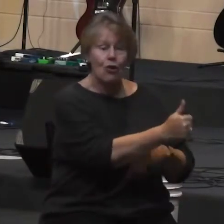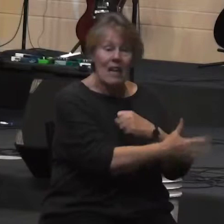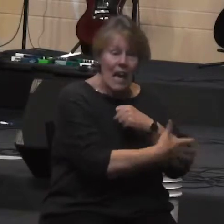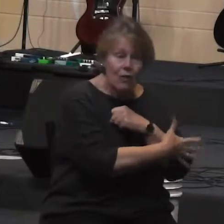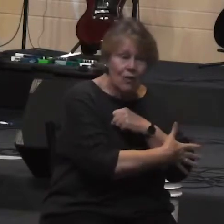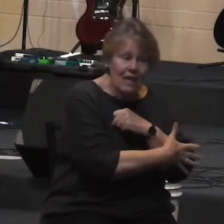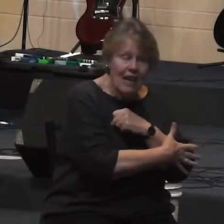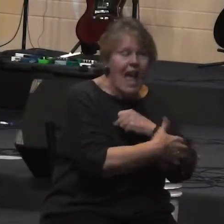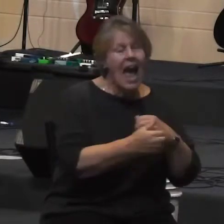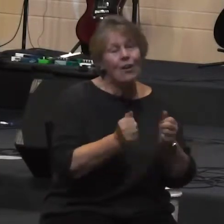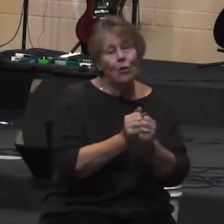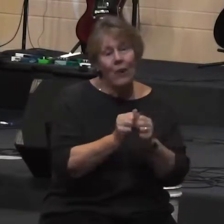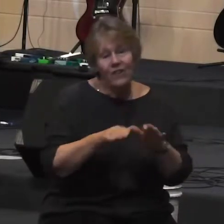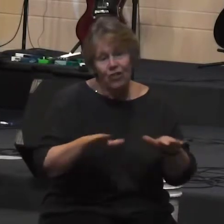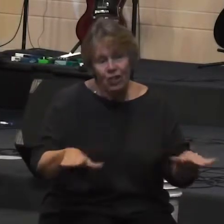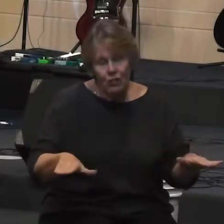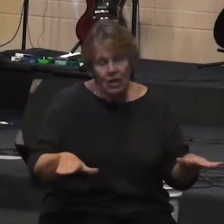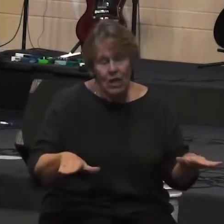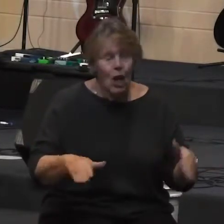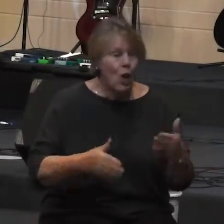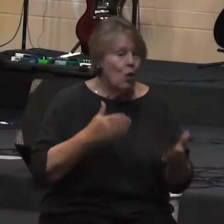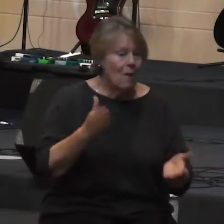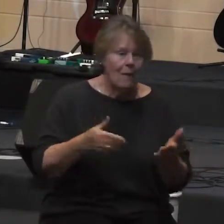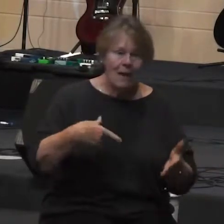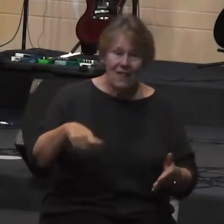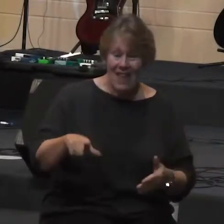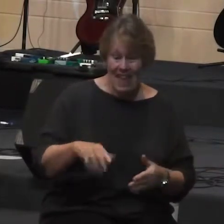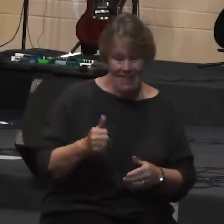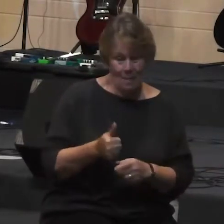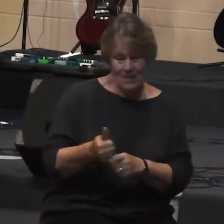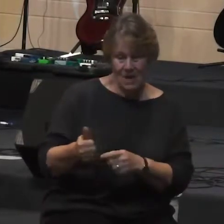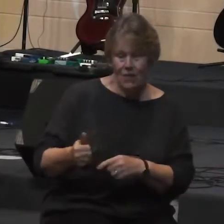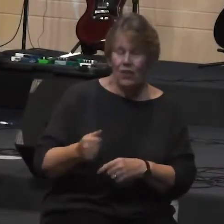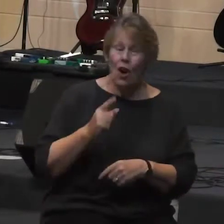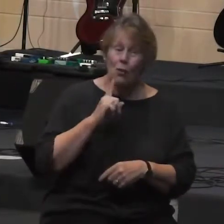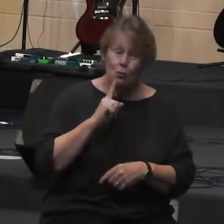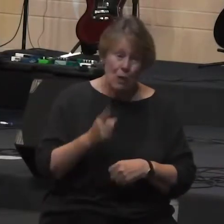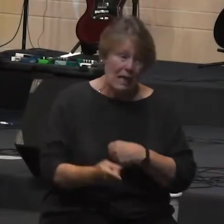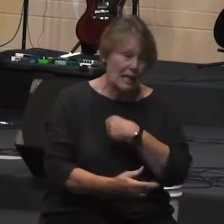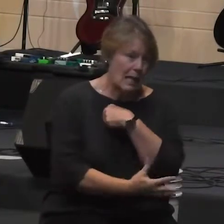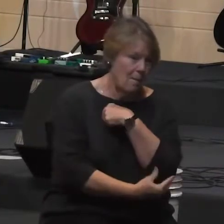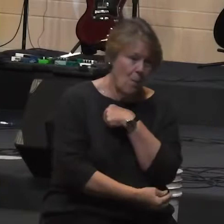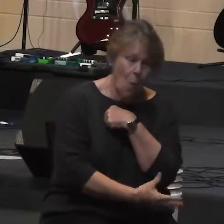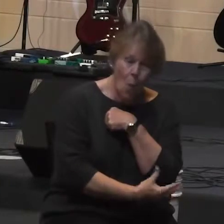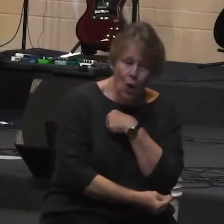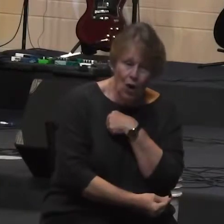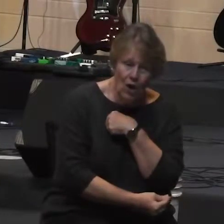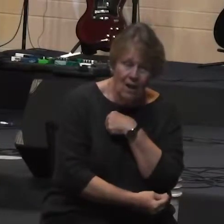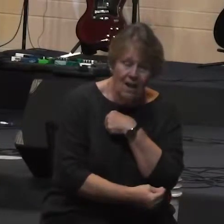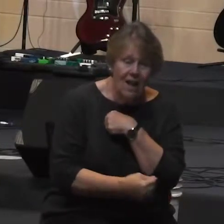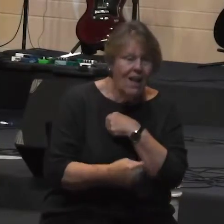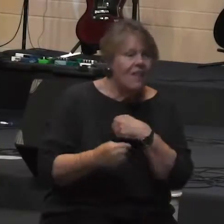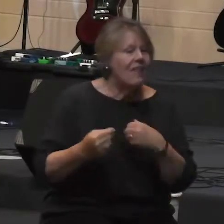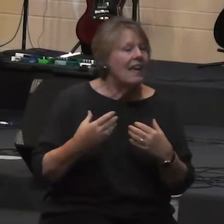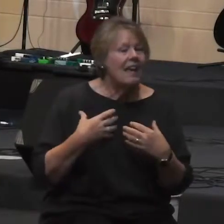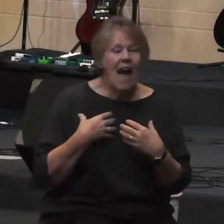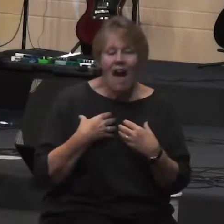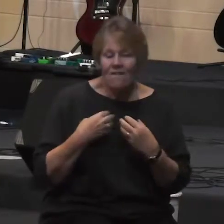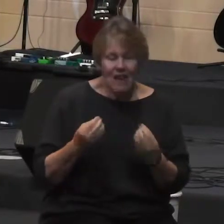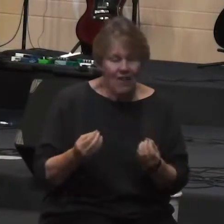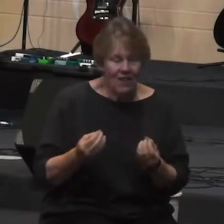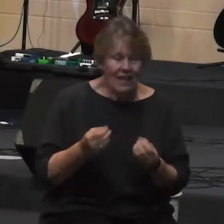even though they're in the midst of great poverty, they go without very often, every day, they have